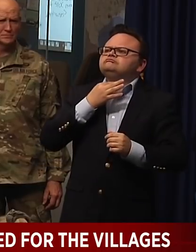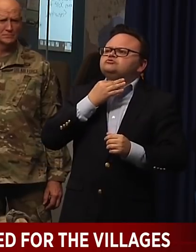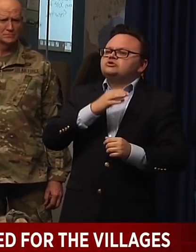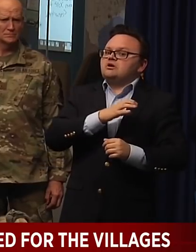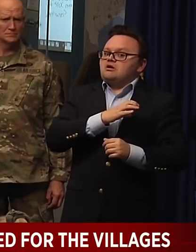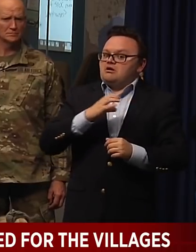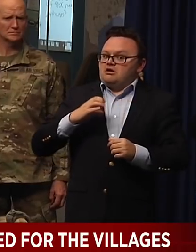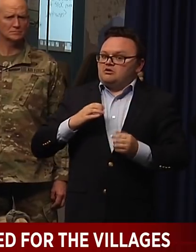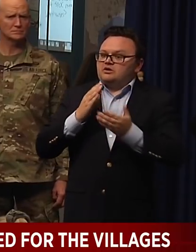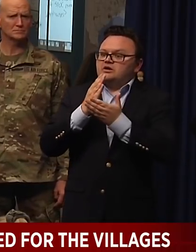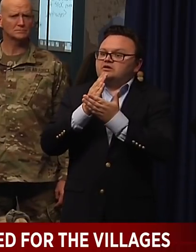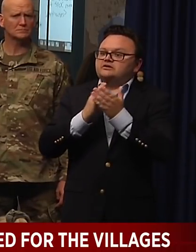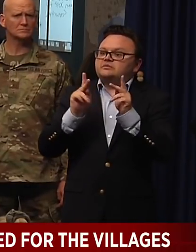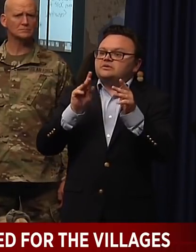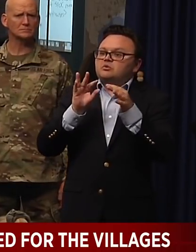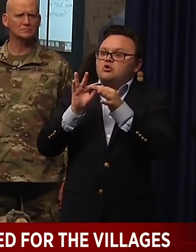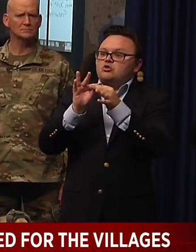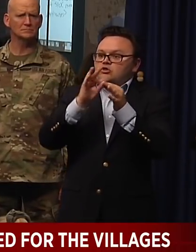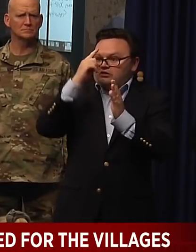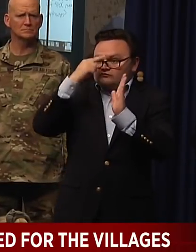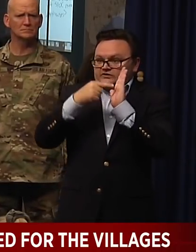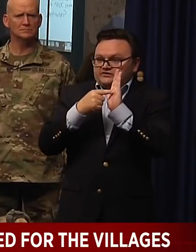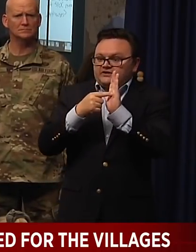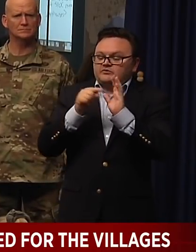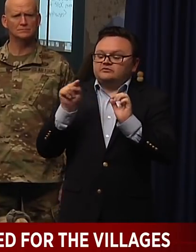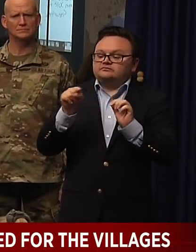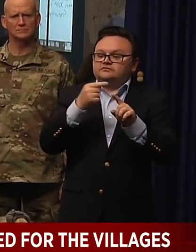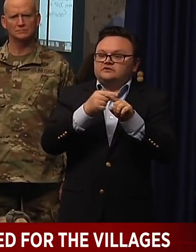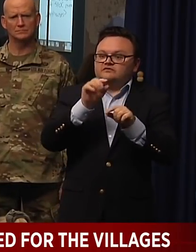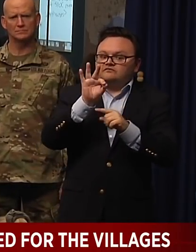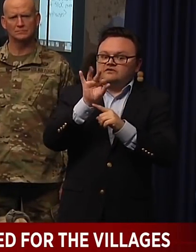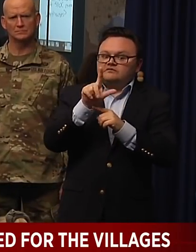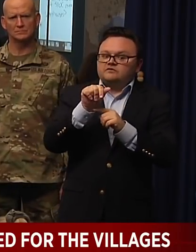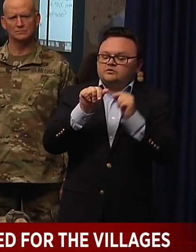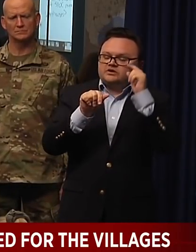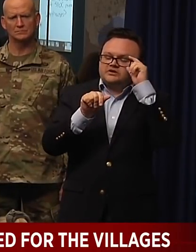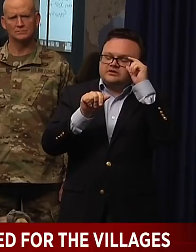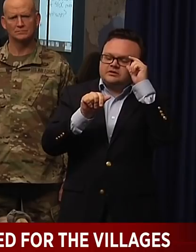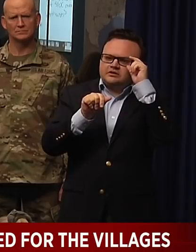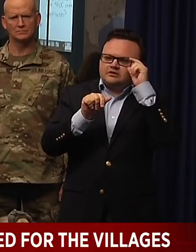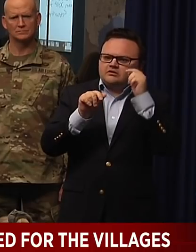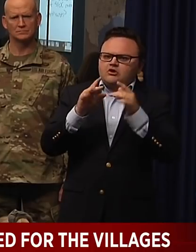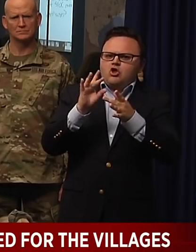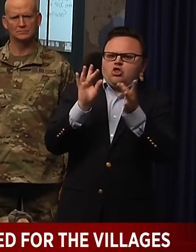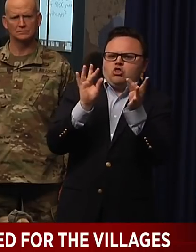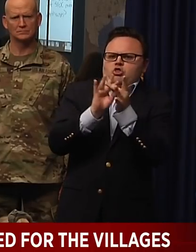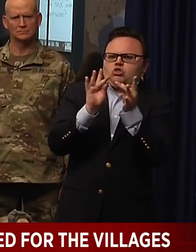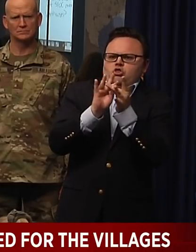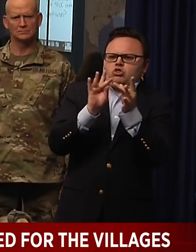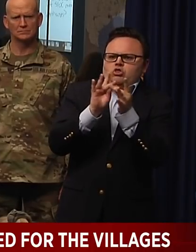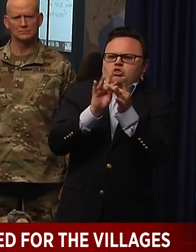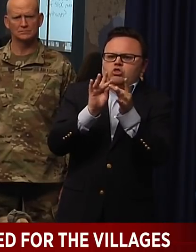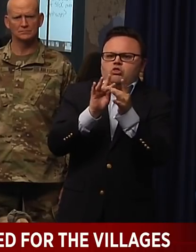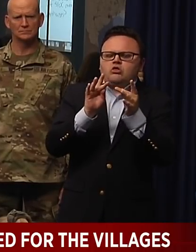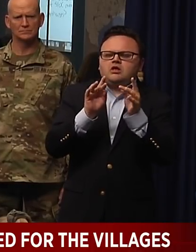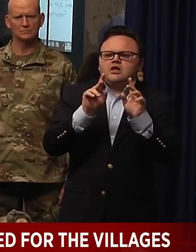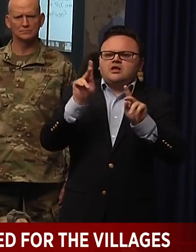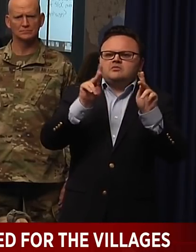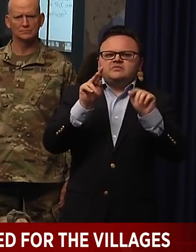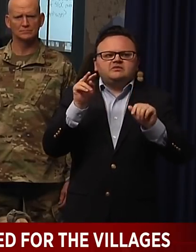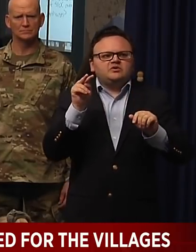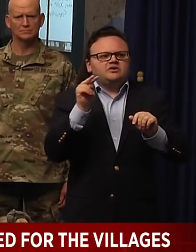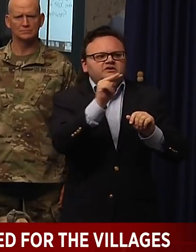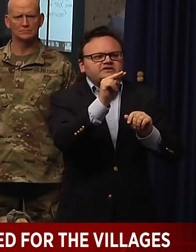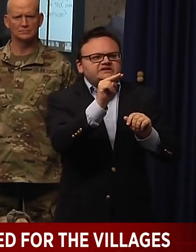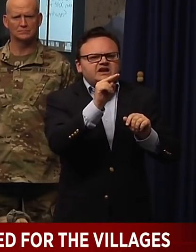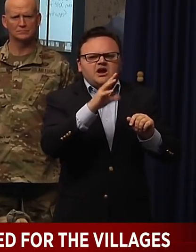especially in the Florida delegation, are kind of hindering efforts in terms of, like, stirring up the masses and claims